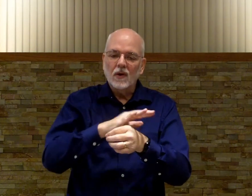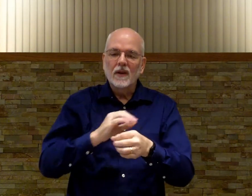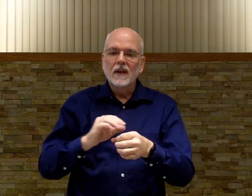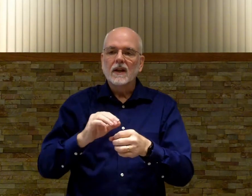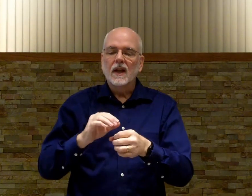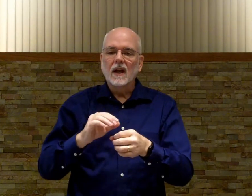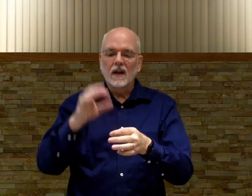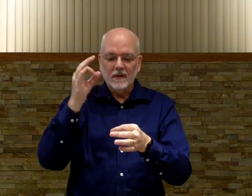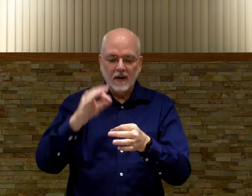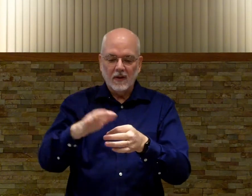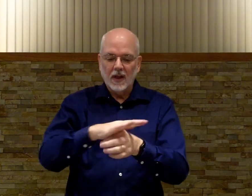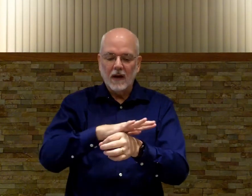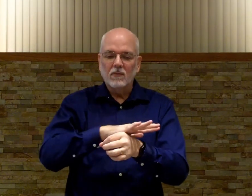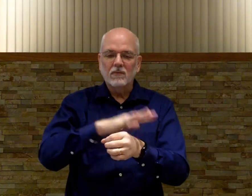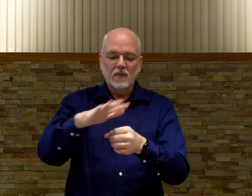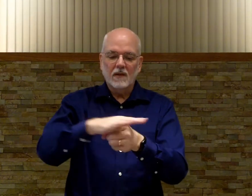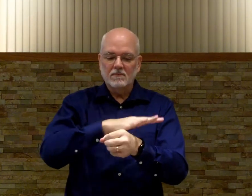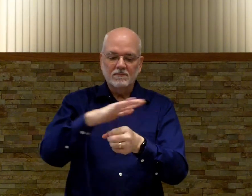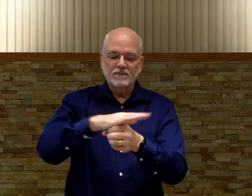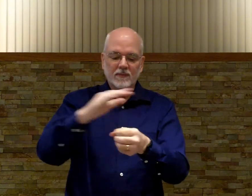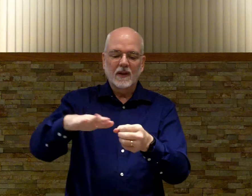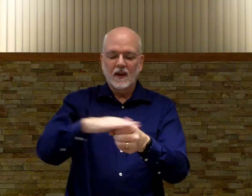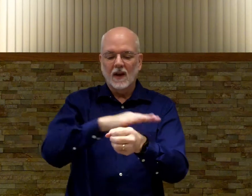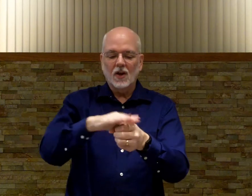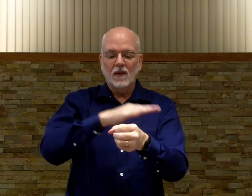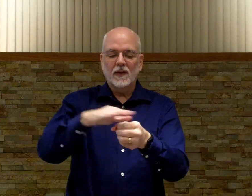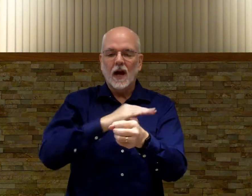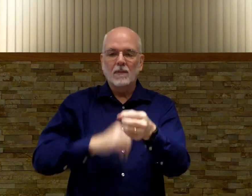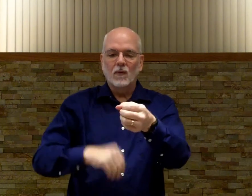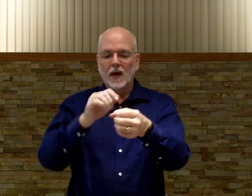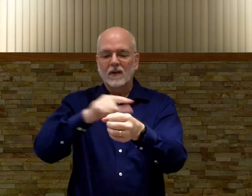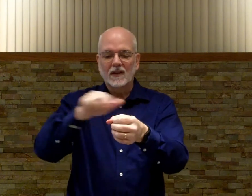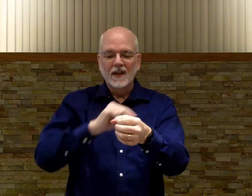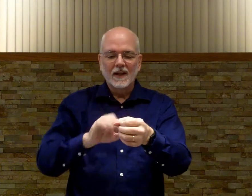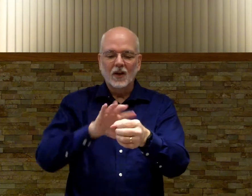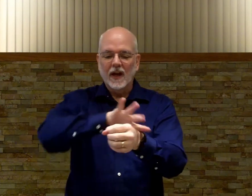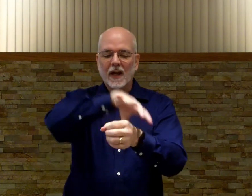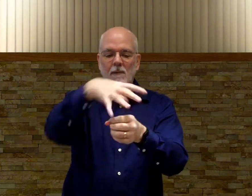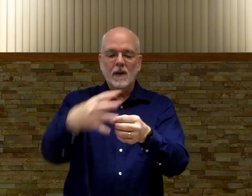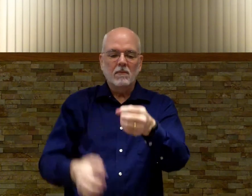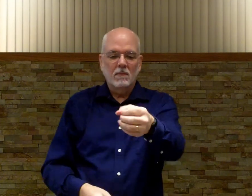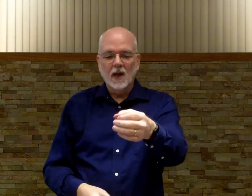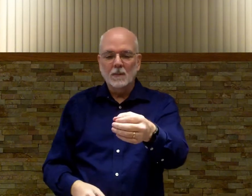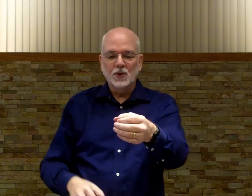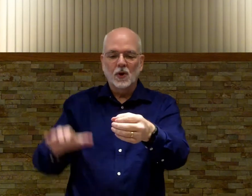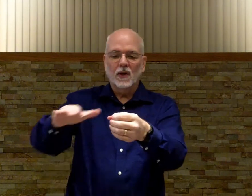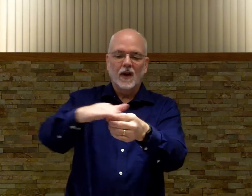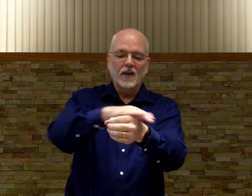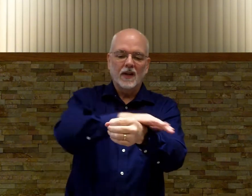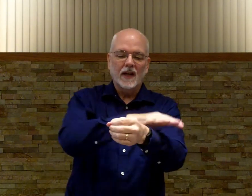uh you just kind of cut off the top of whatever you know you got a heaping cup of sugar there you kind